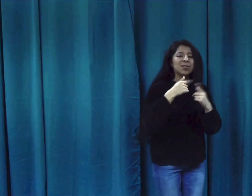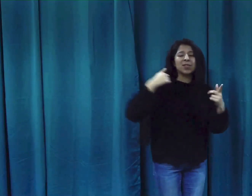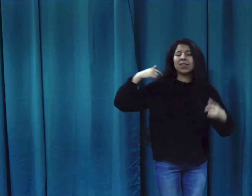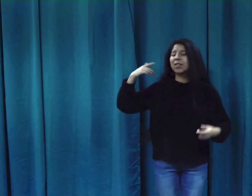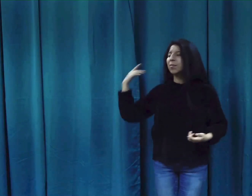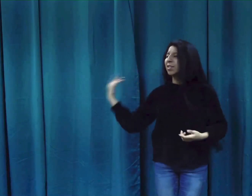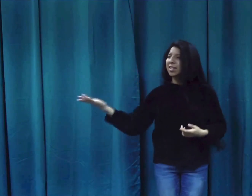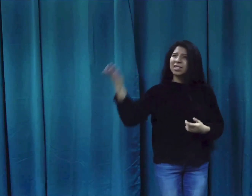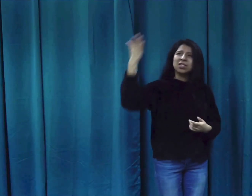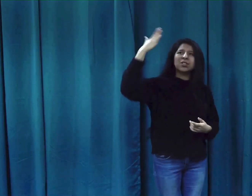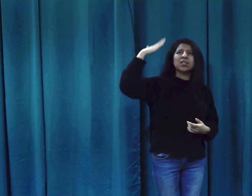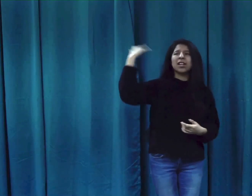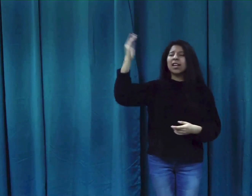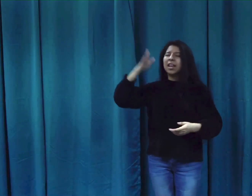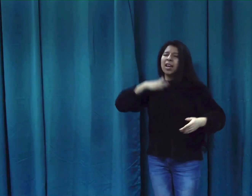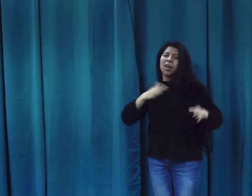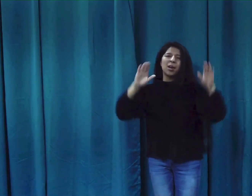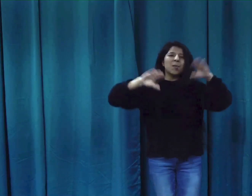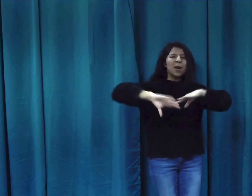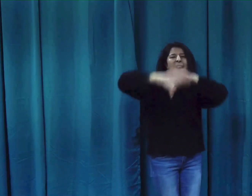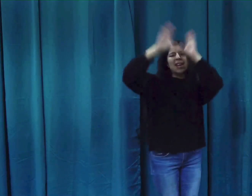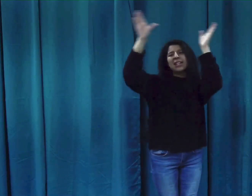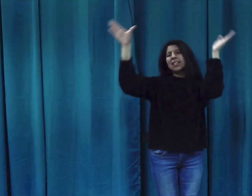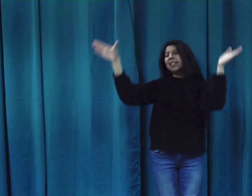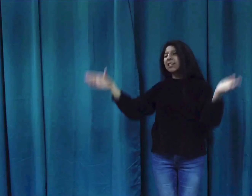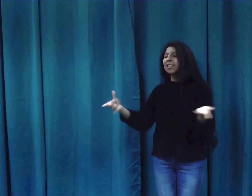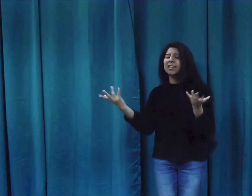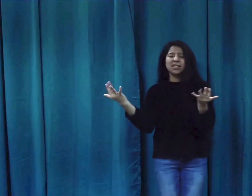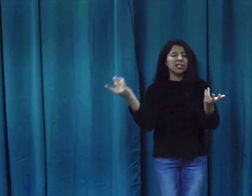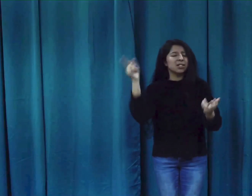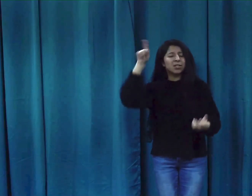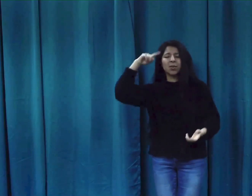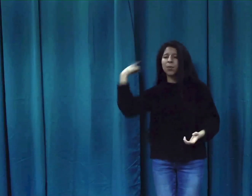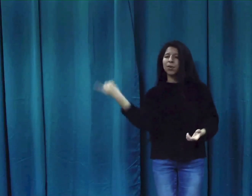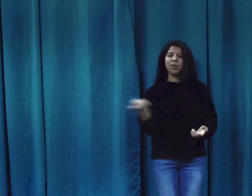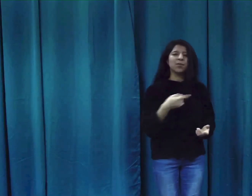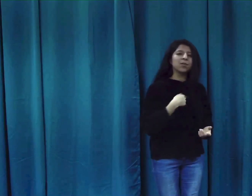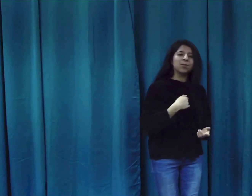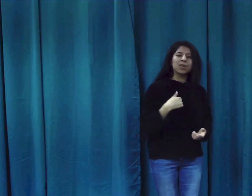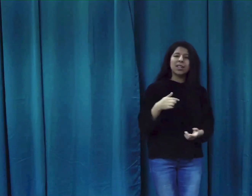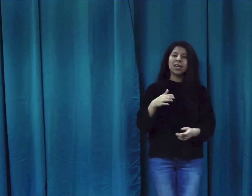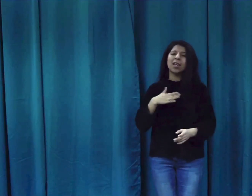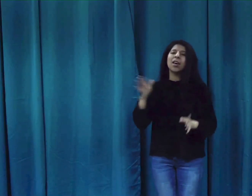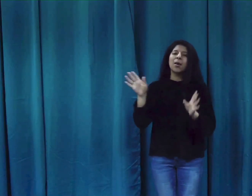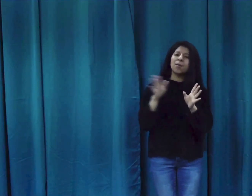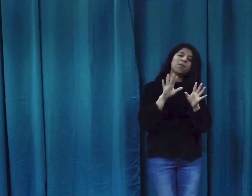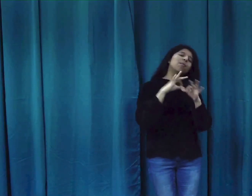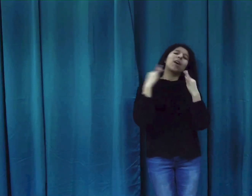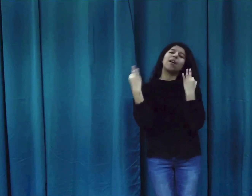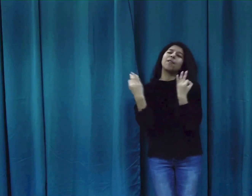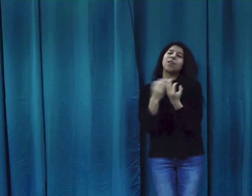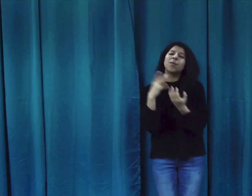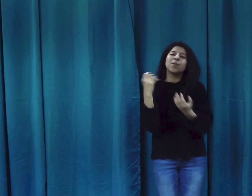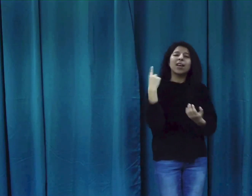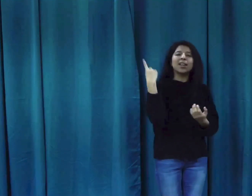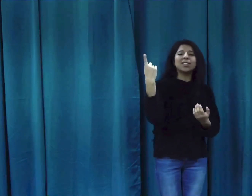of yesterday And all my kingdom awaits And they've forgiven